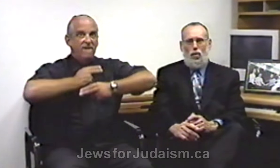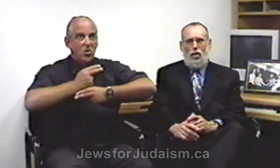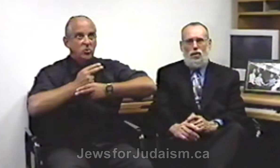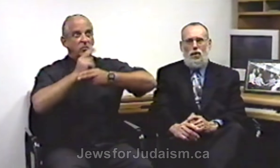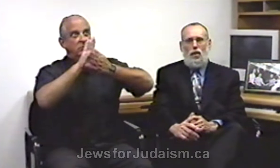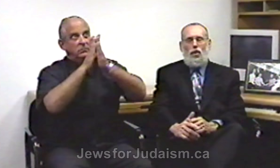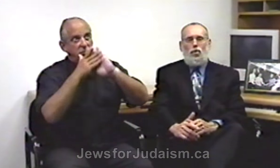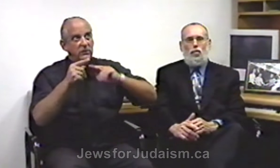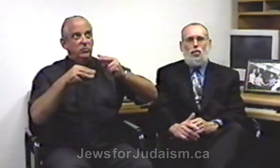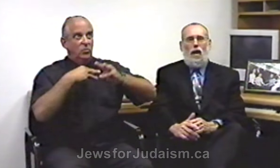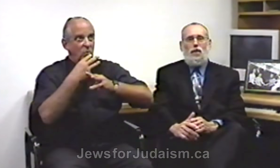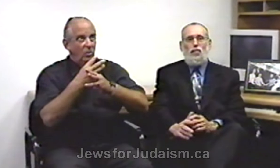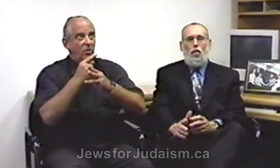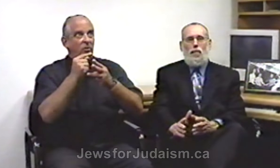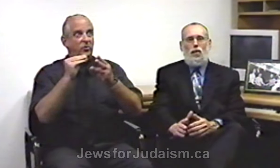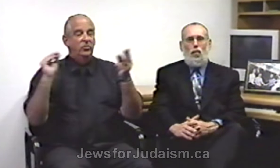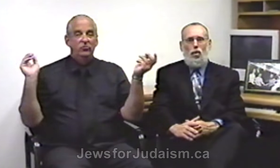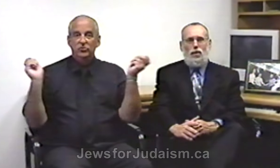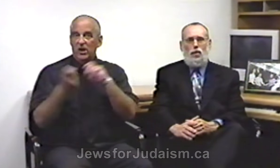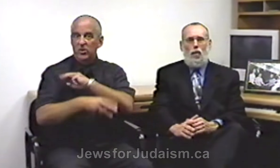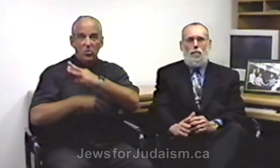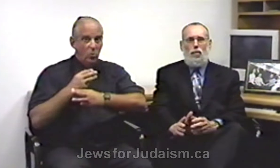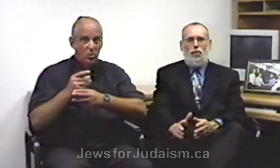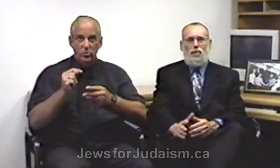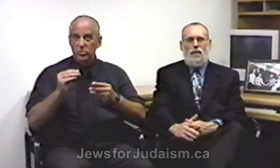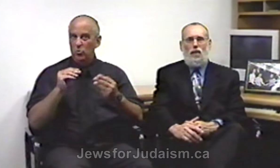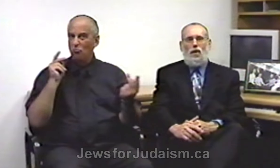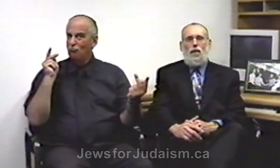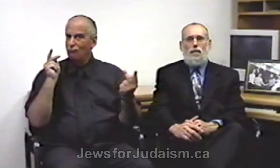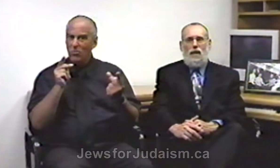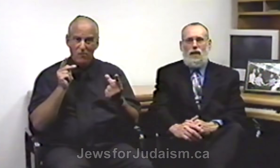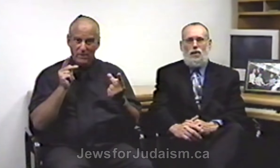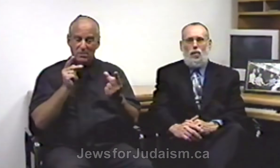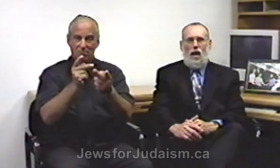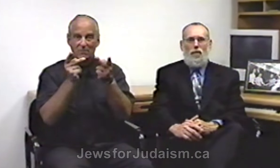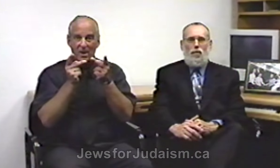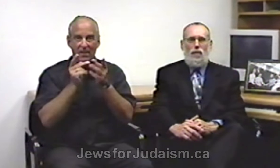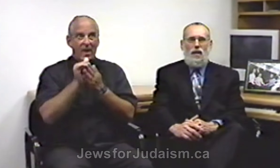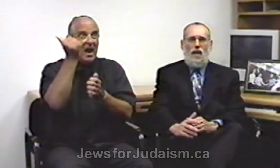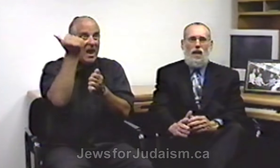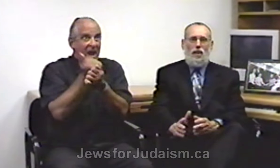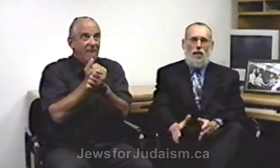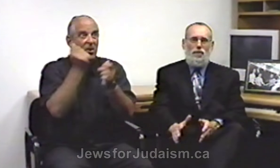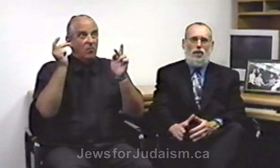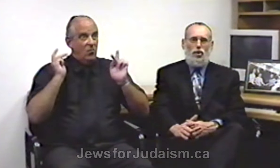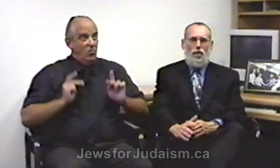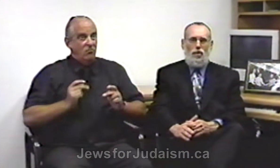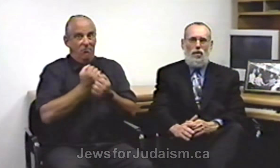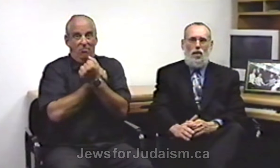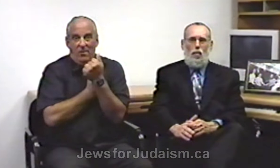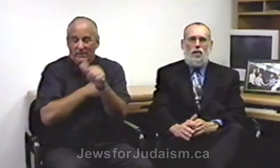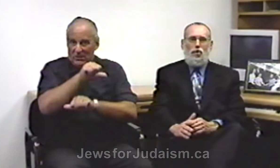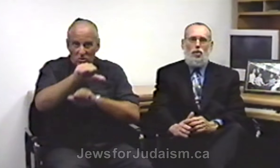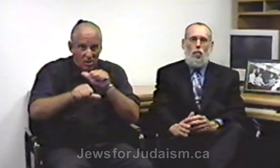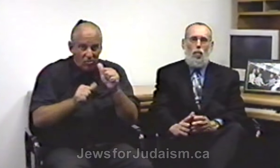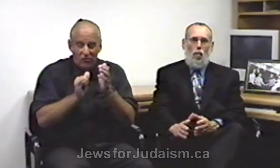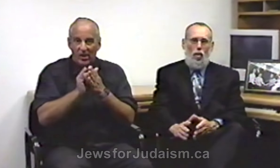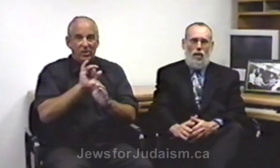world, to transforming the world into a perfect place where everybody loves each other, where there's no war